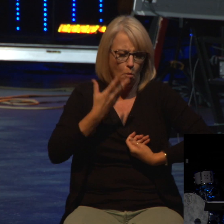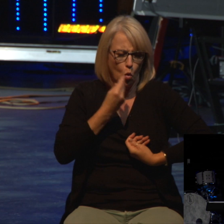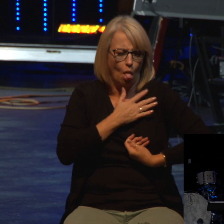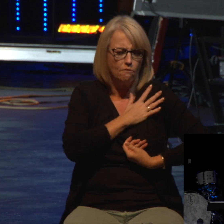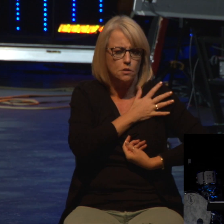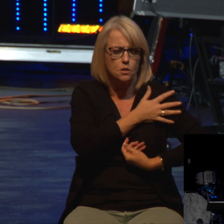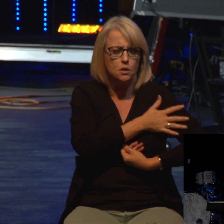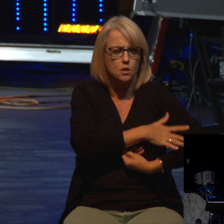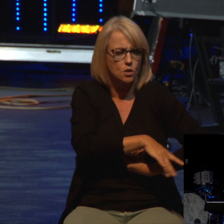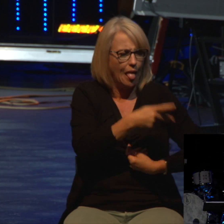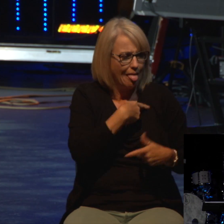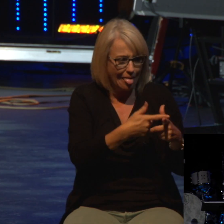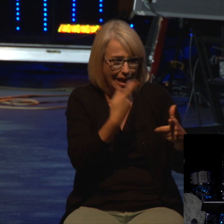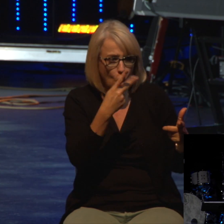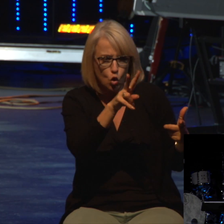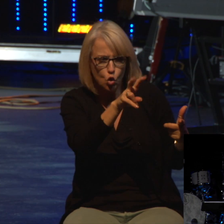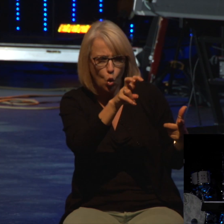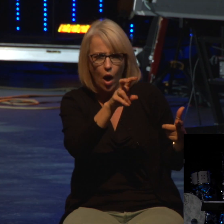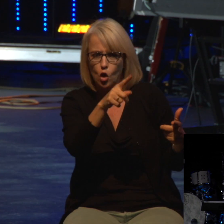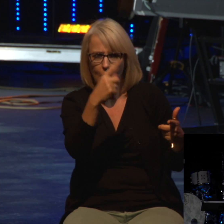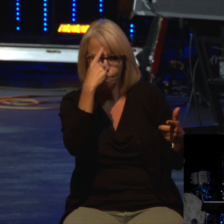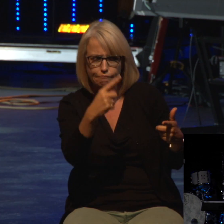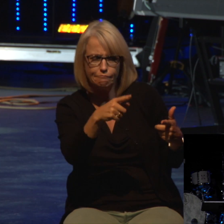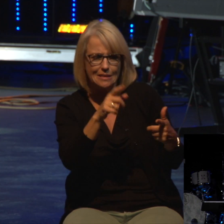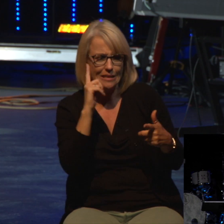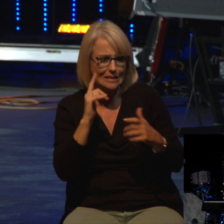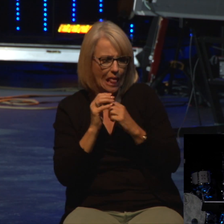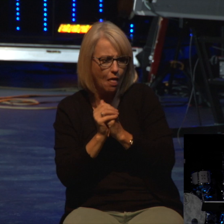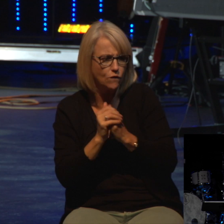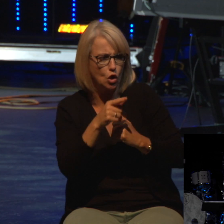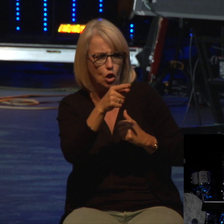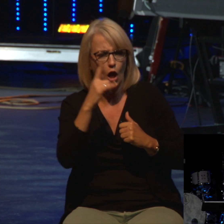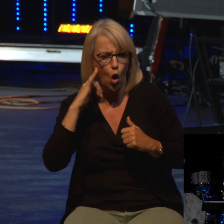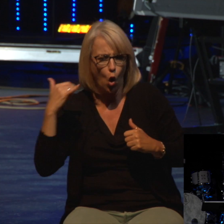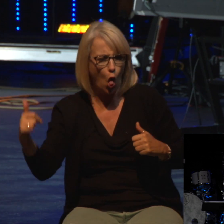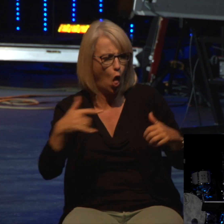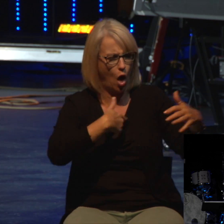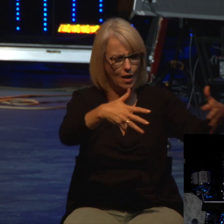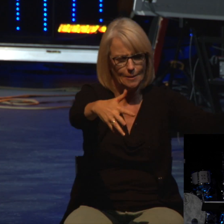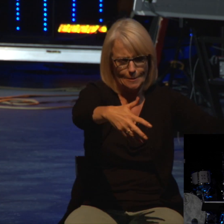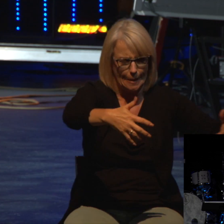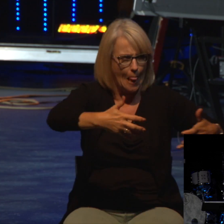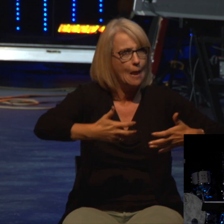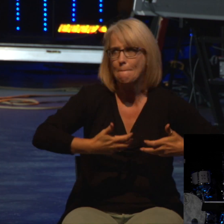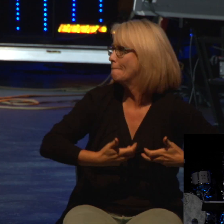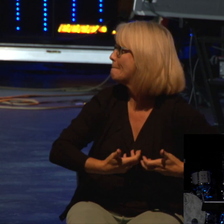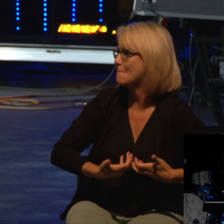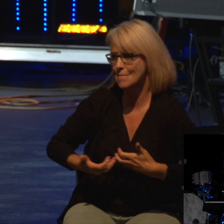silver and a wedge of gold of 50 shekels. And he said, I hid them in my tent. They